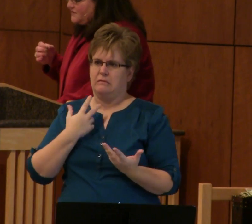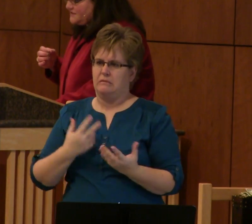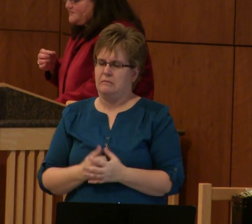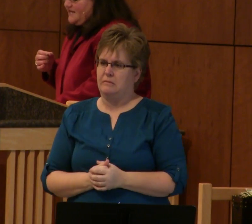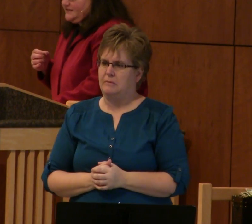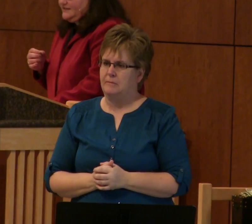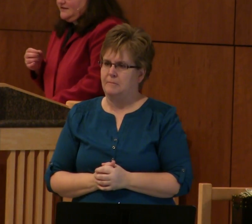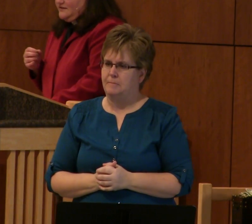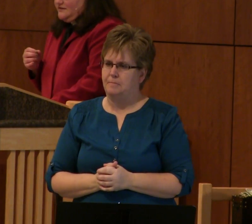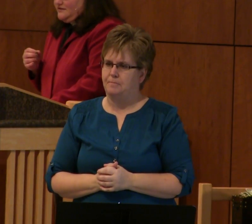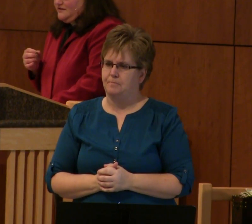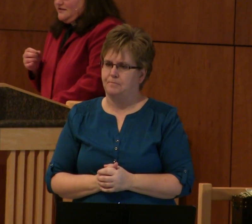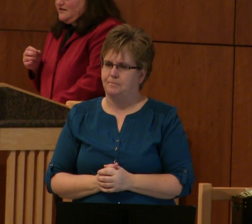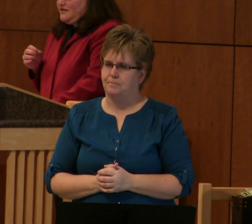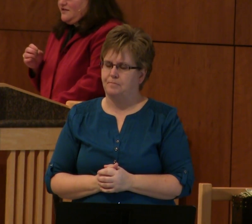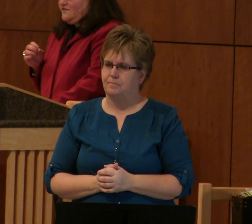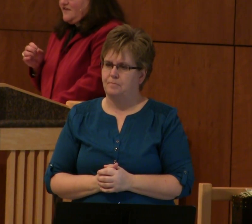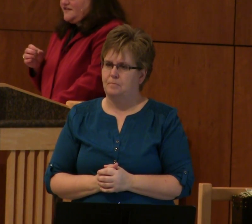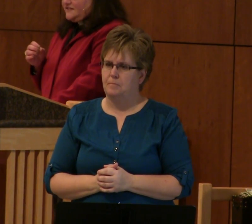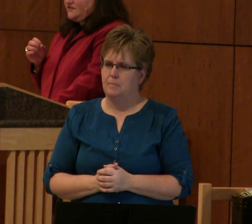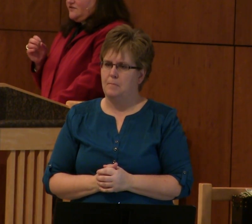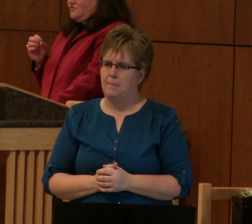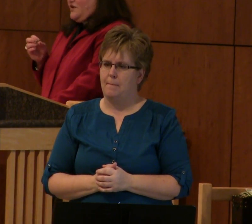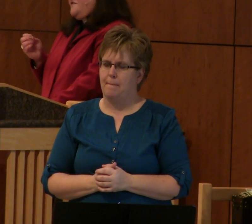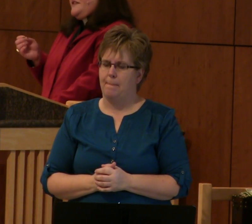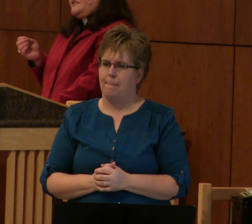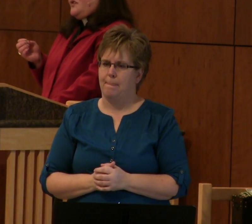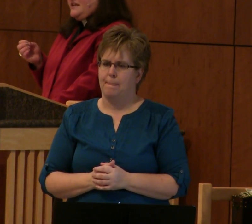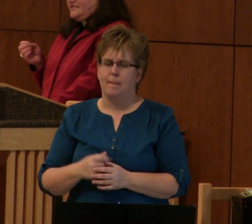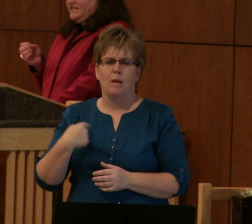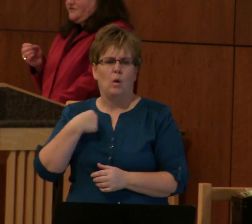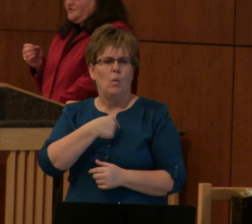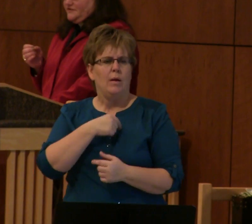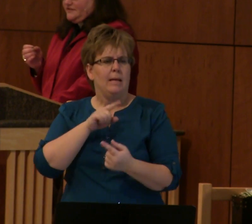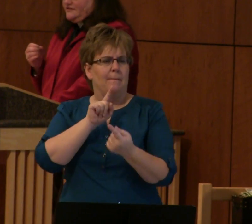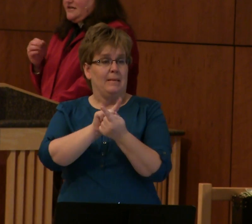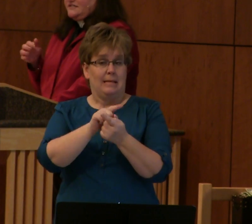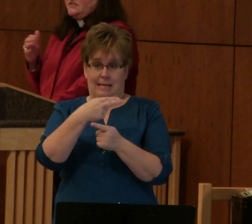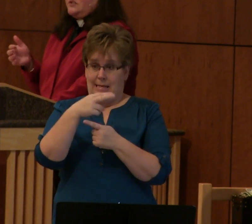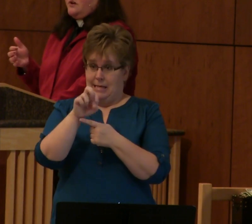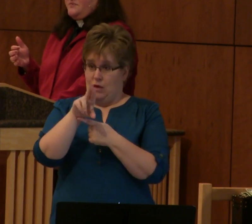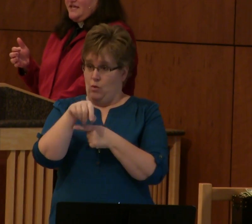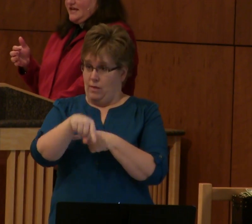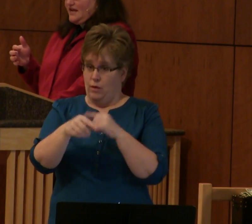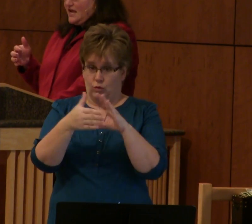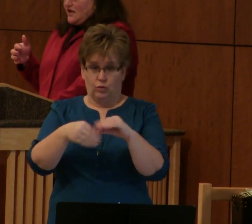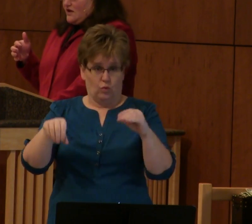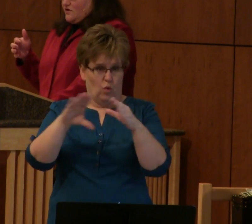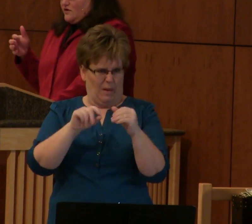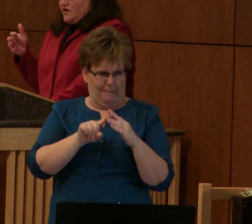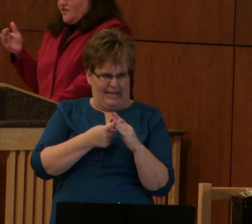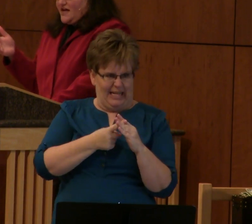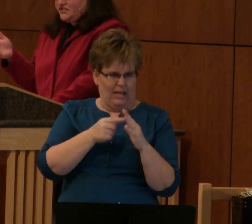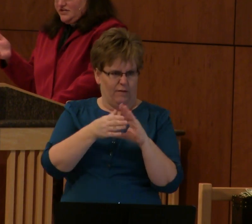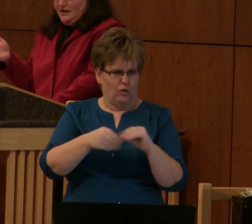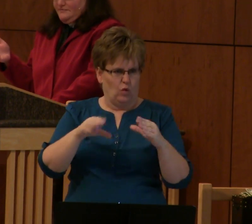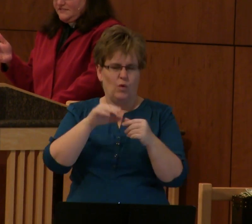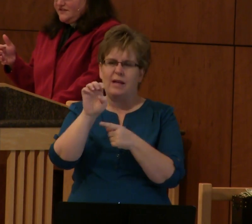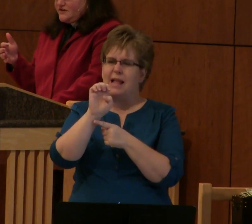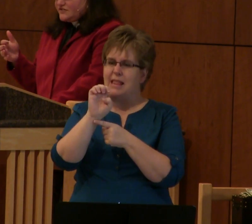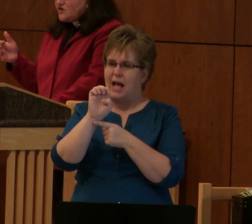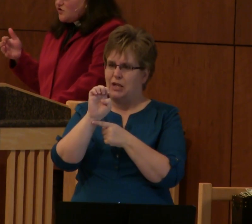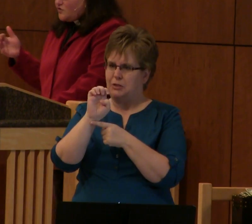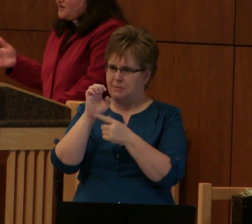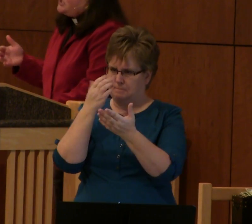We first meet one of faith's greatest heroes. As the story begins, Elijah